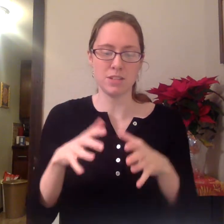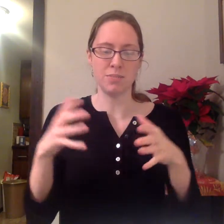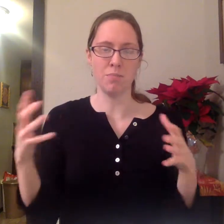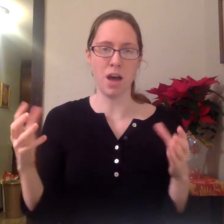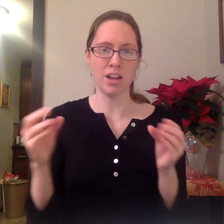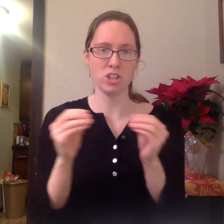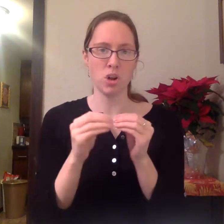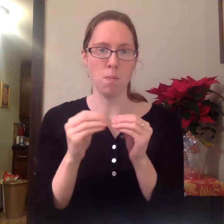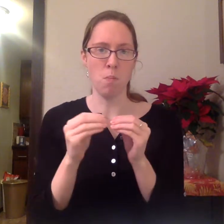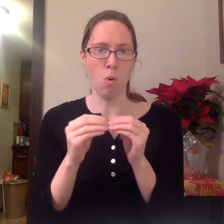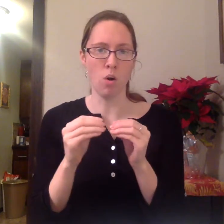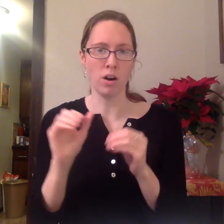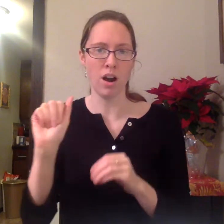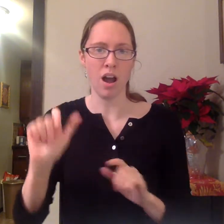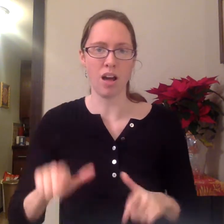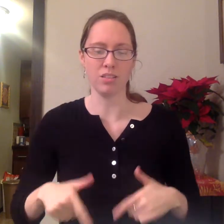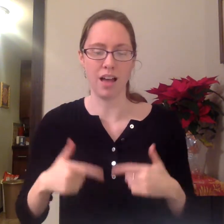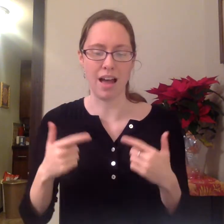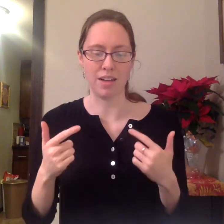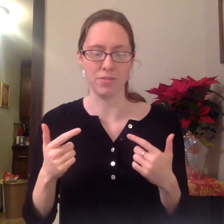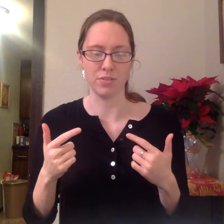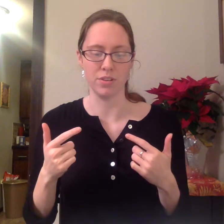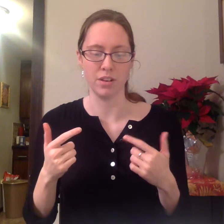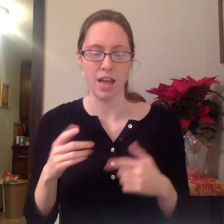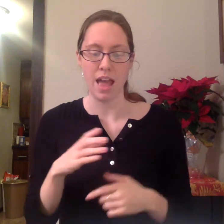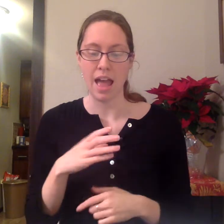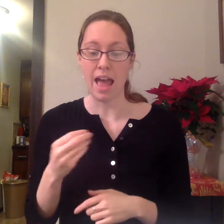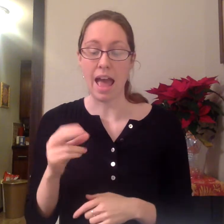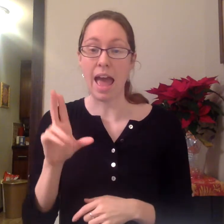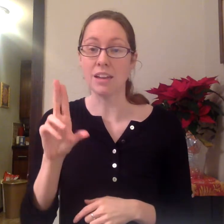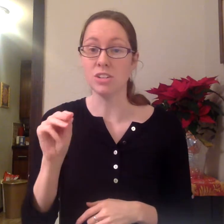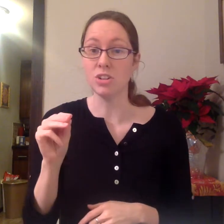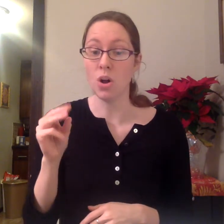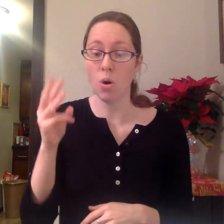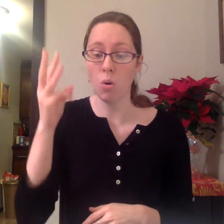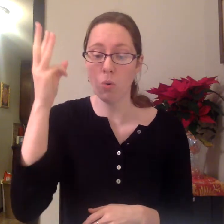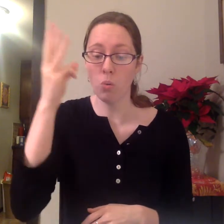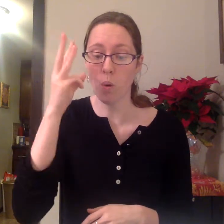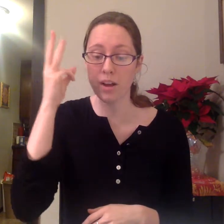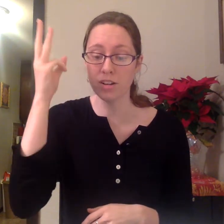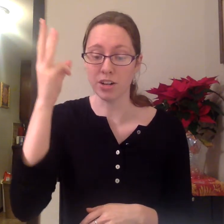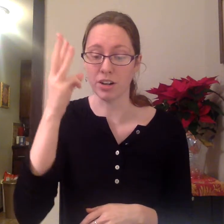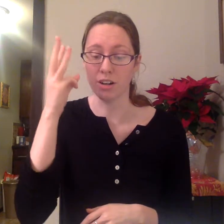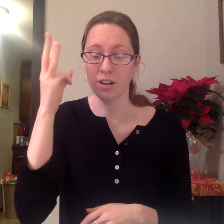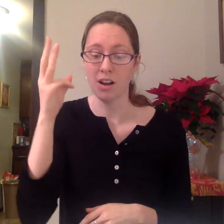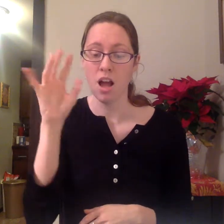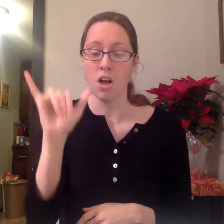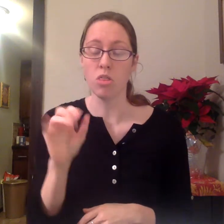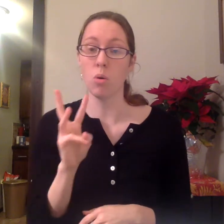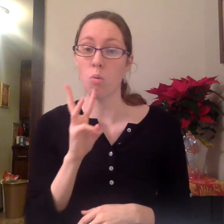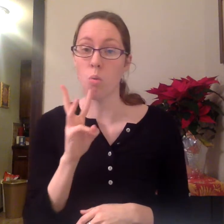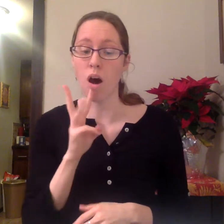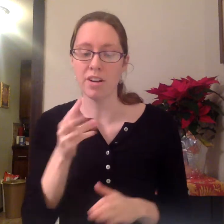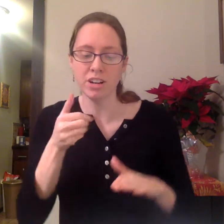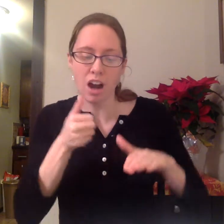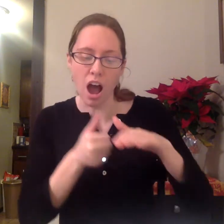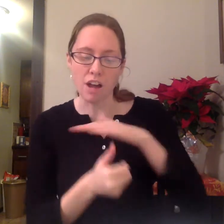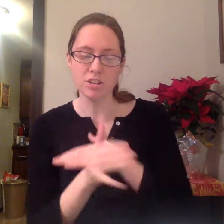much more alive. And, no wonder, the water under